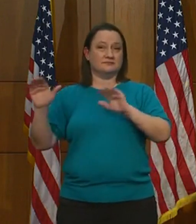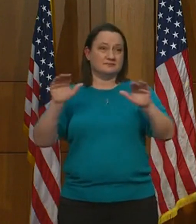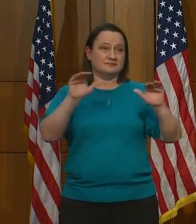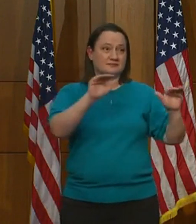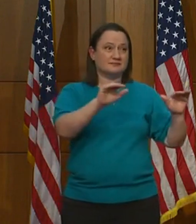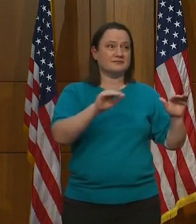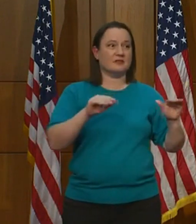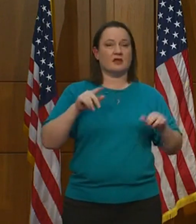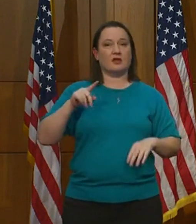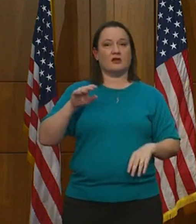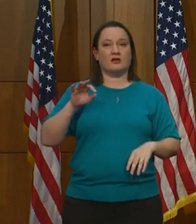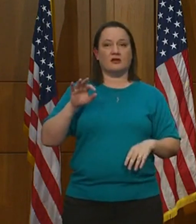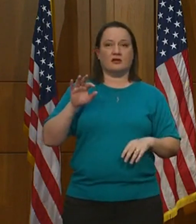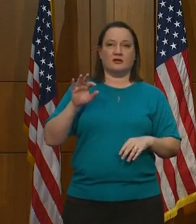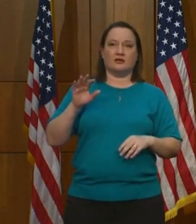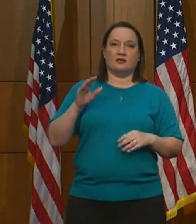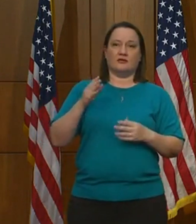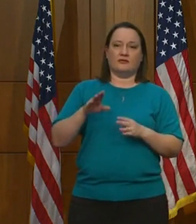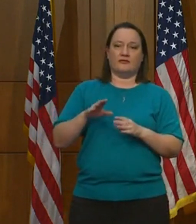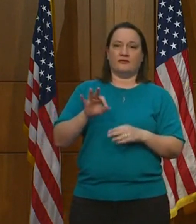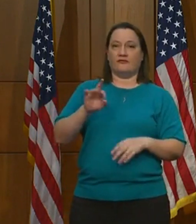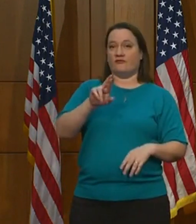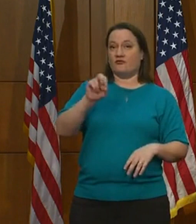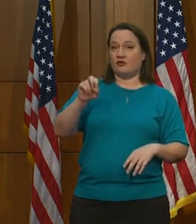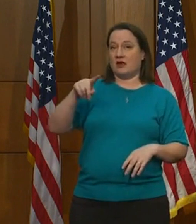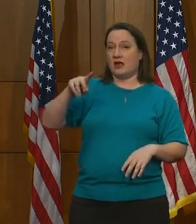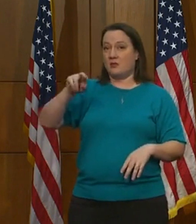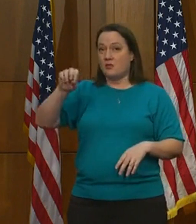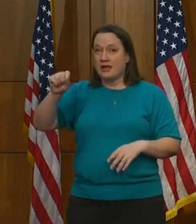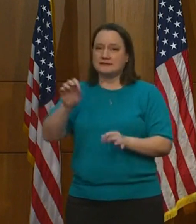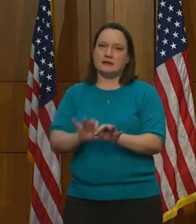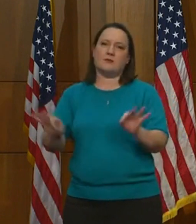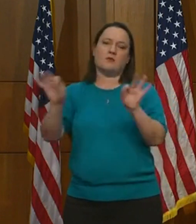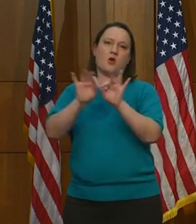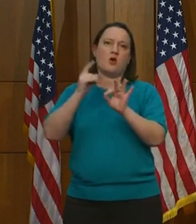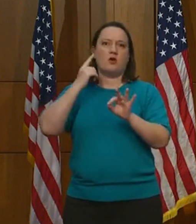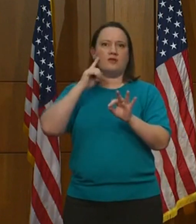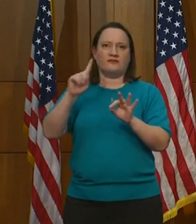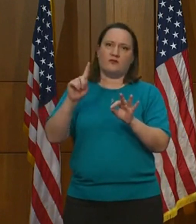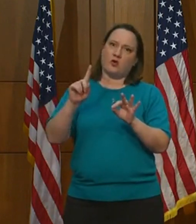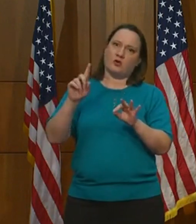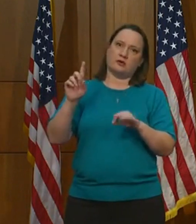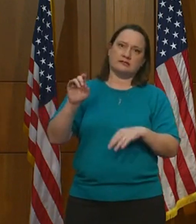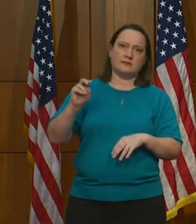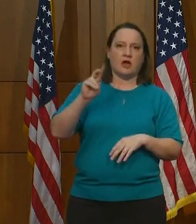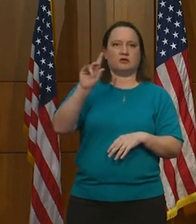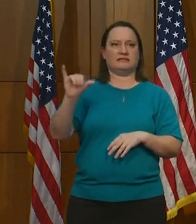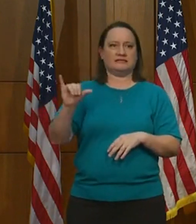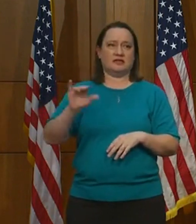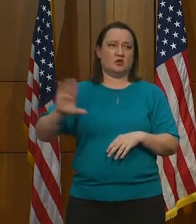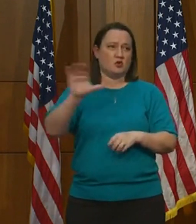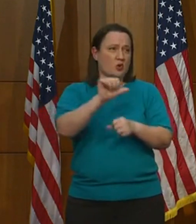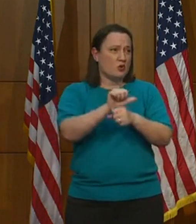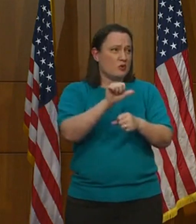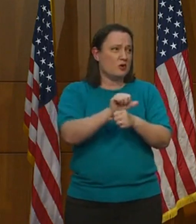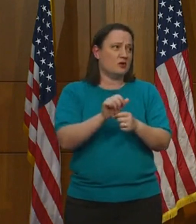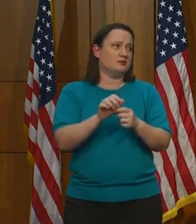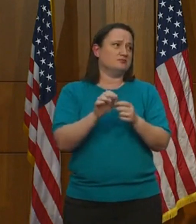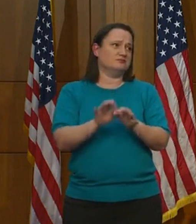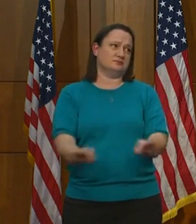a free press is essential to a functioning democracy and your work is vitally important.